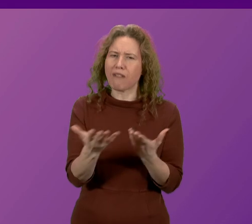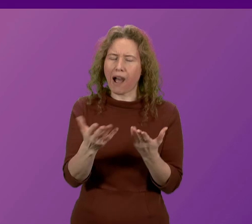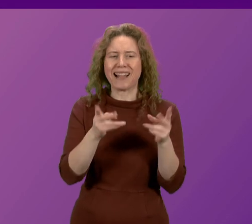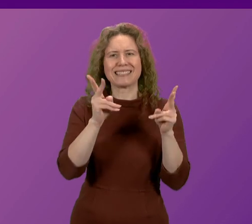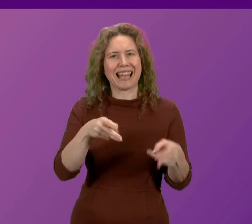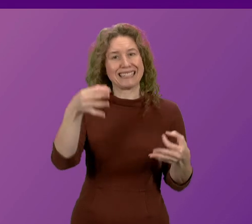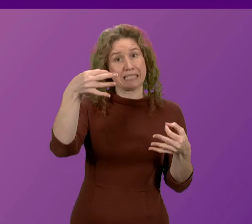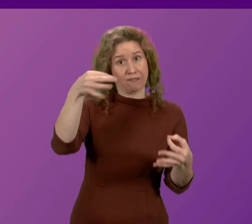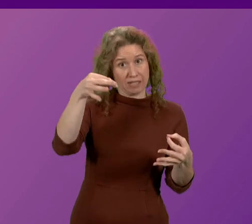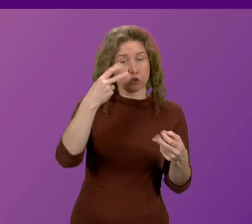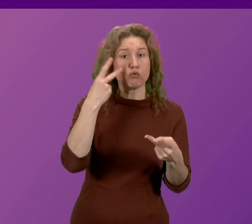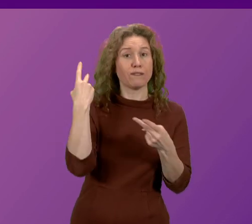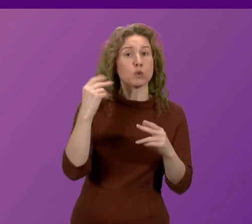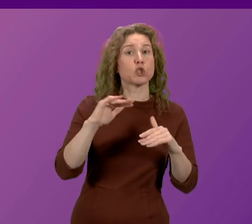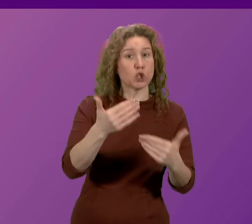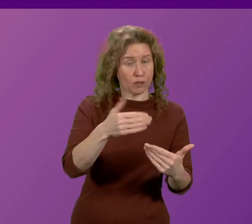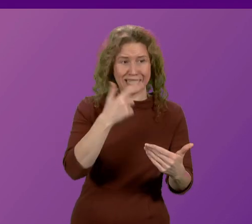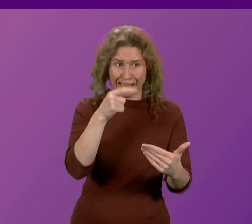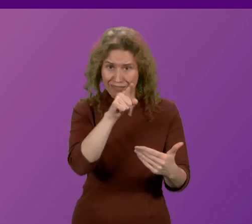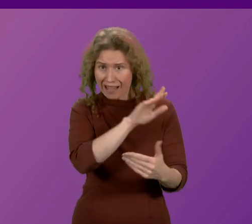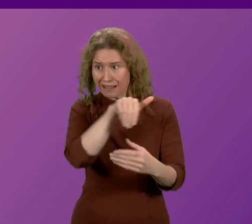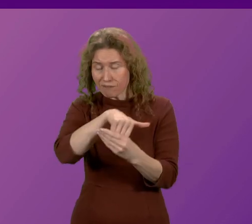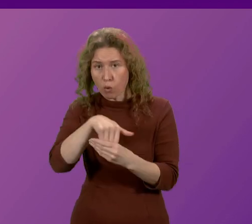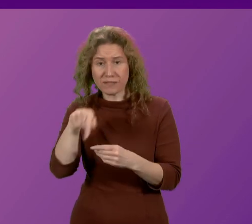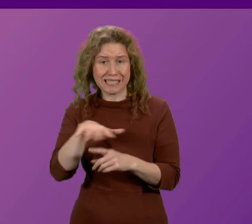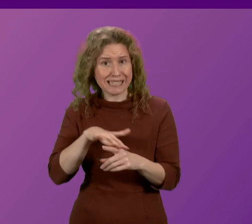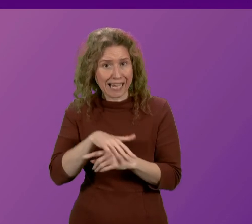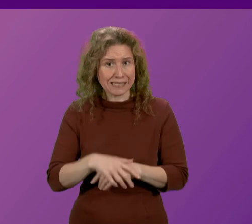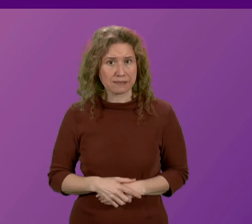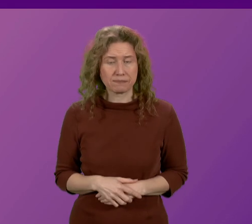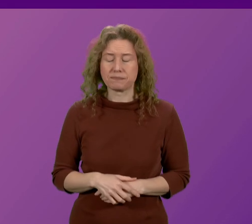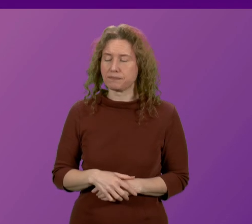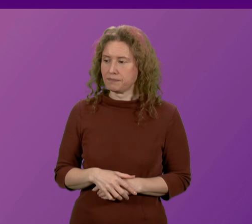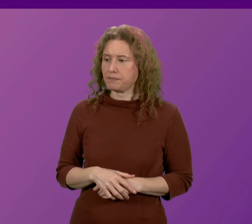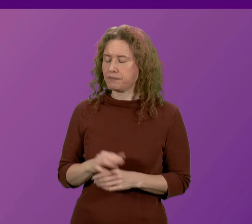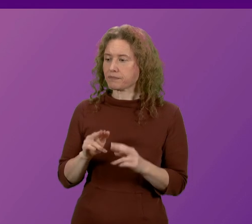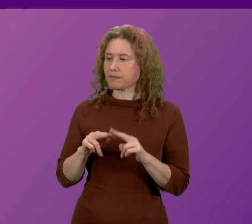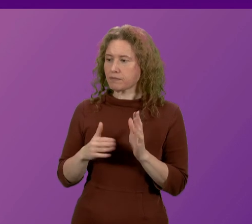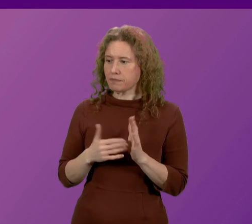death certification review service, can act in this case? First Minister.